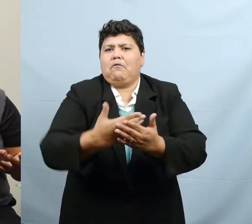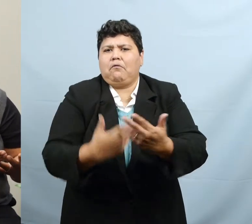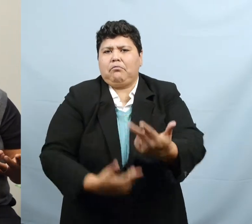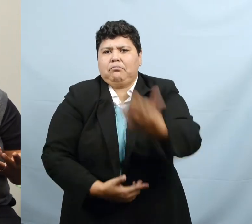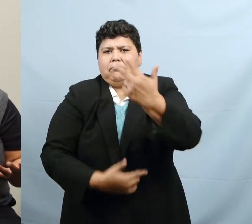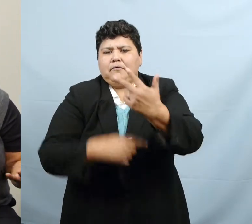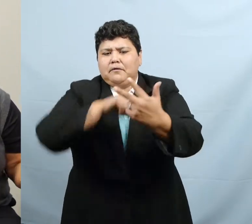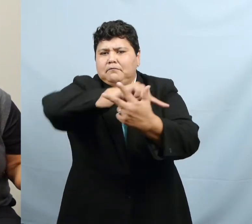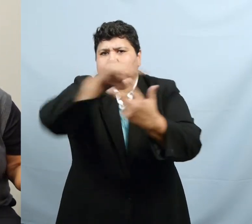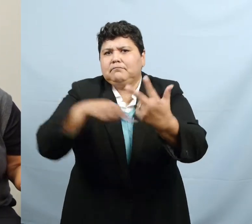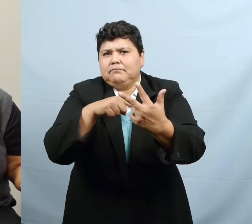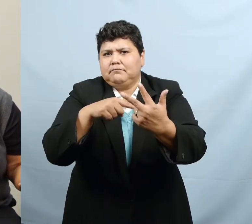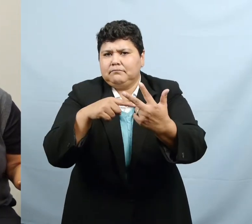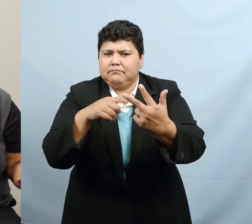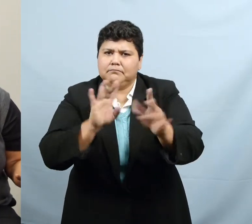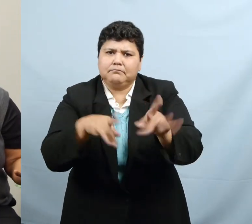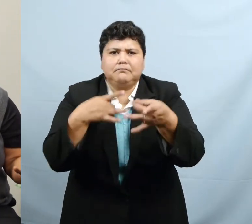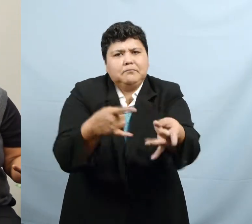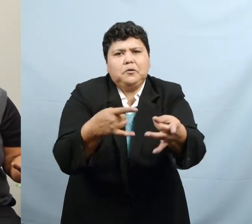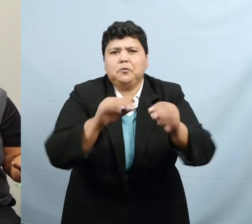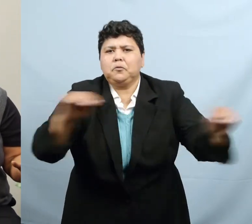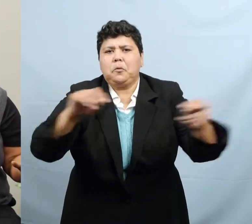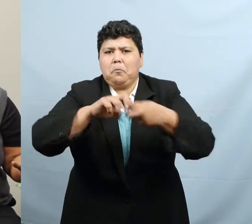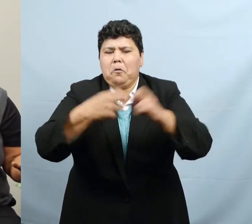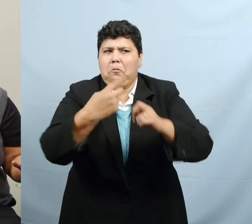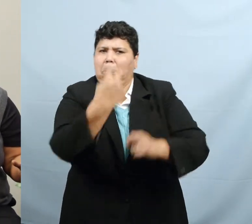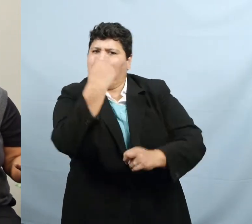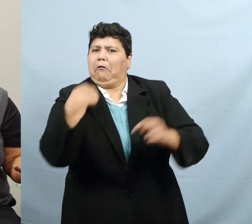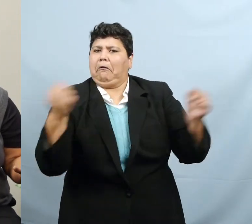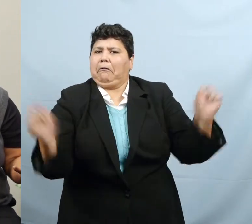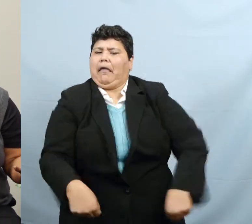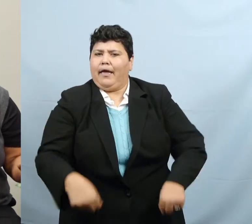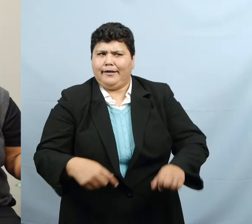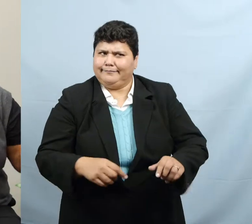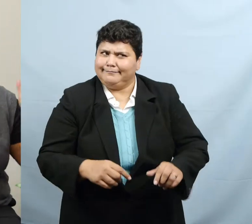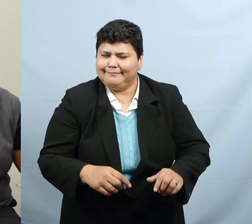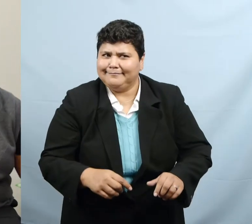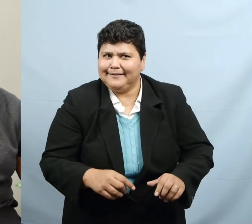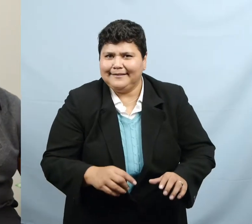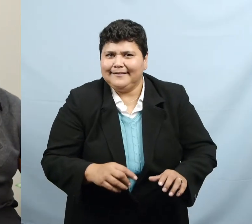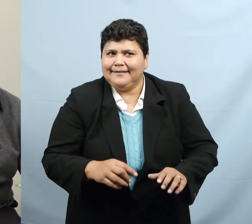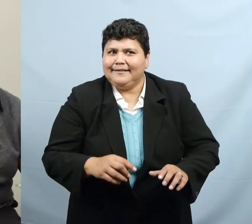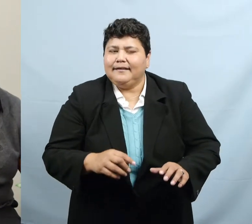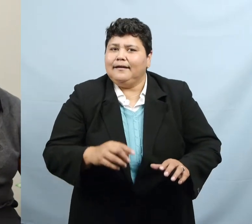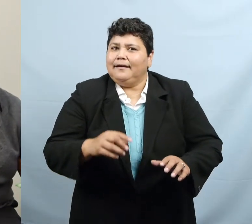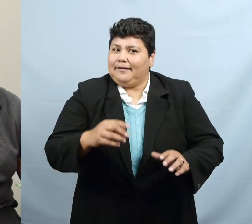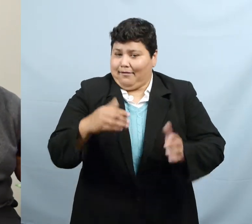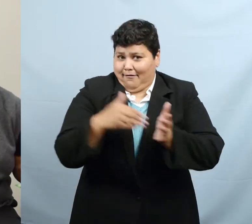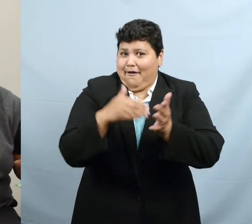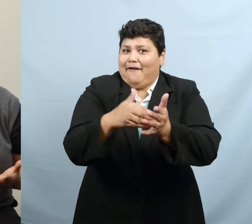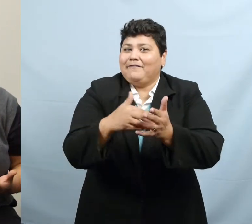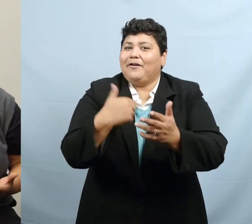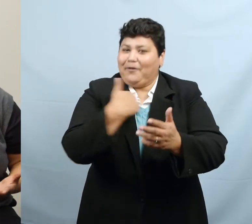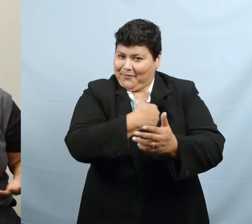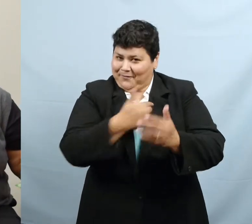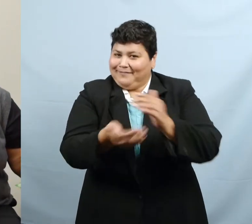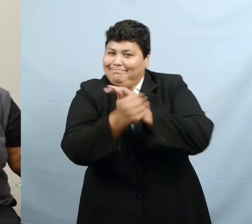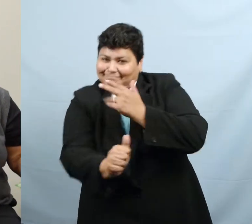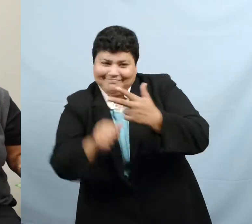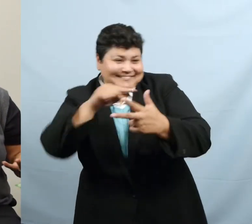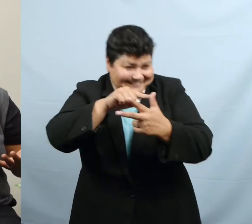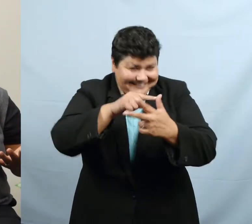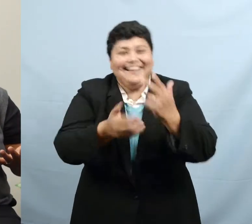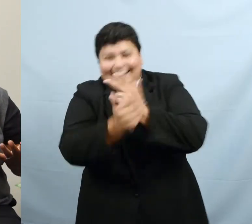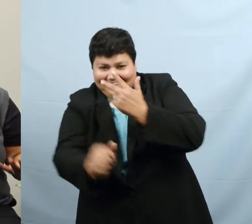three languages without any problem. But I think that in many cases we're fluent in one, two, but not all three of the